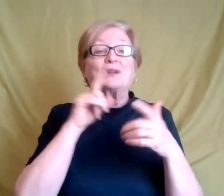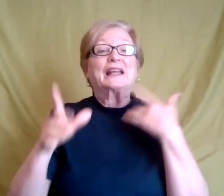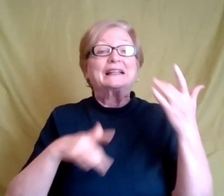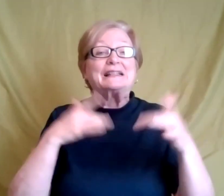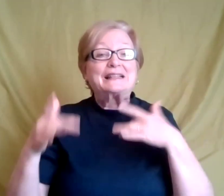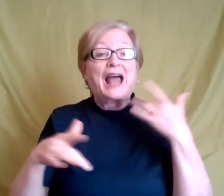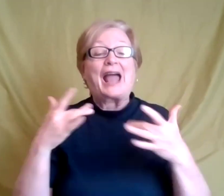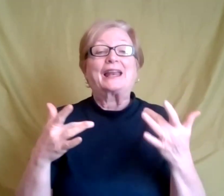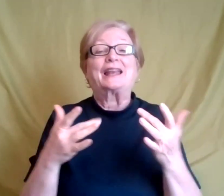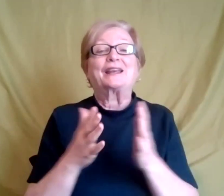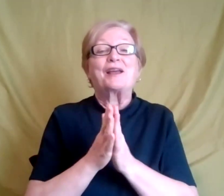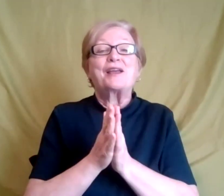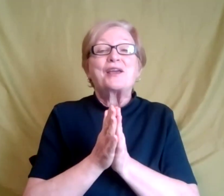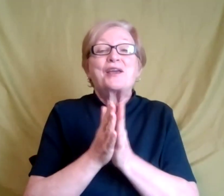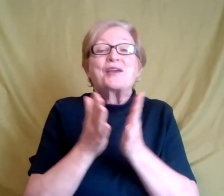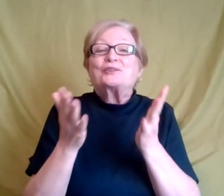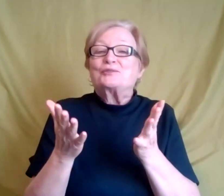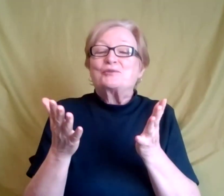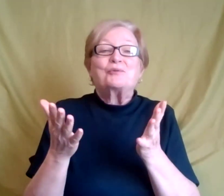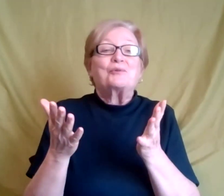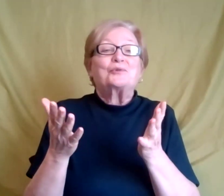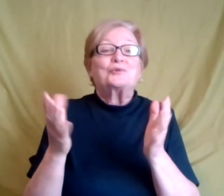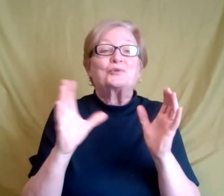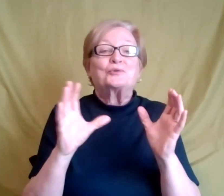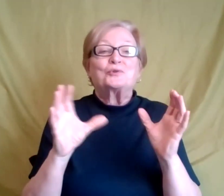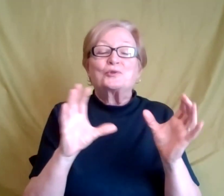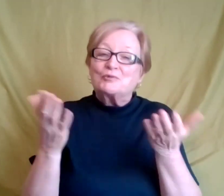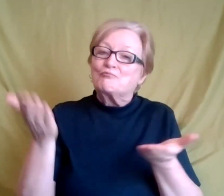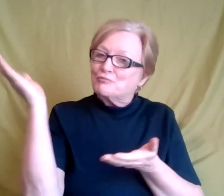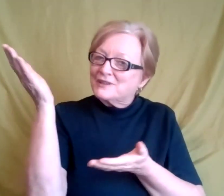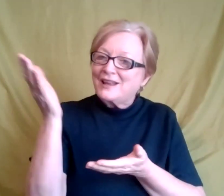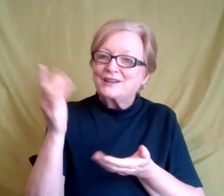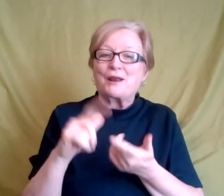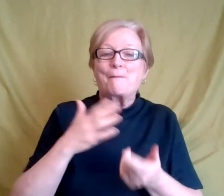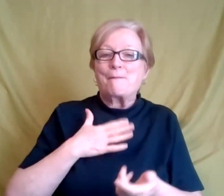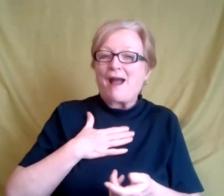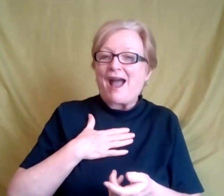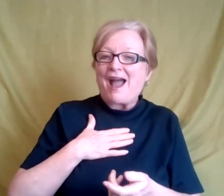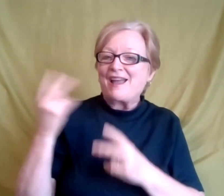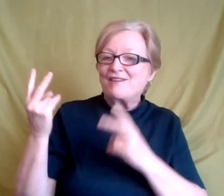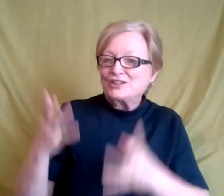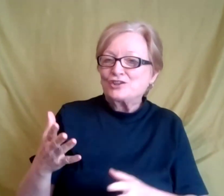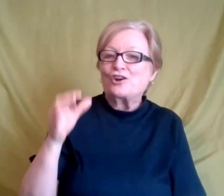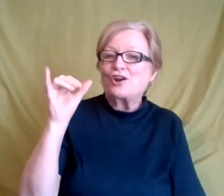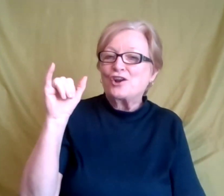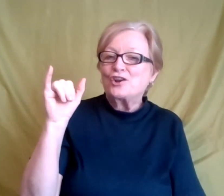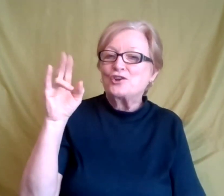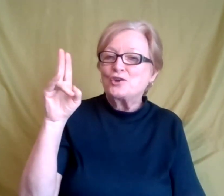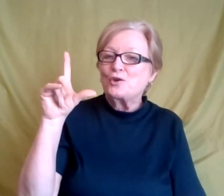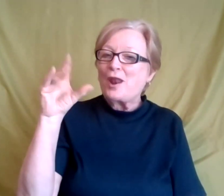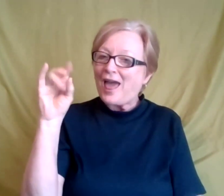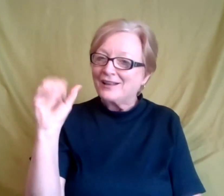you know, do this presentation or have my guest Yolanda Harris